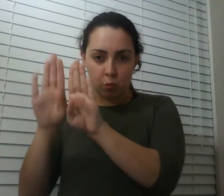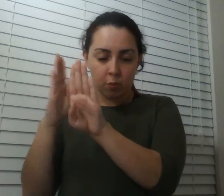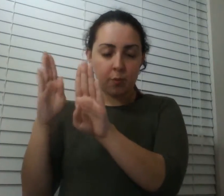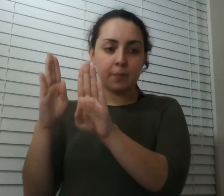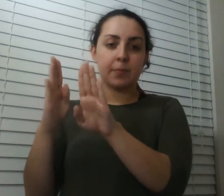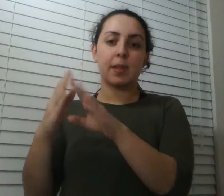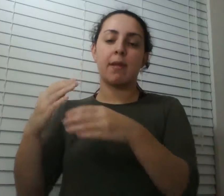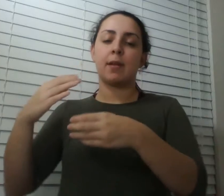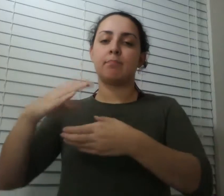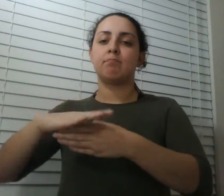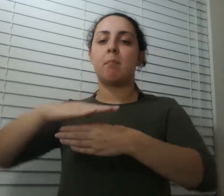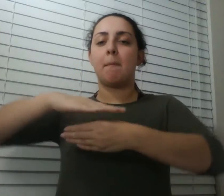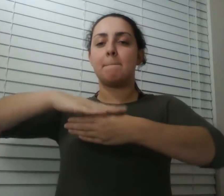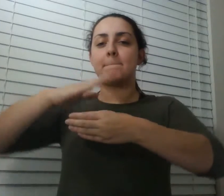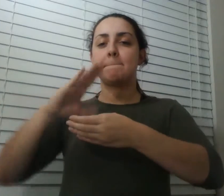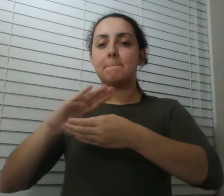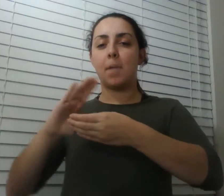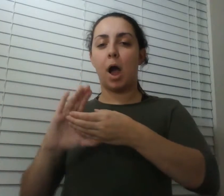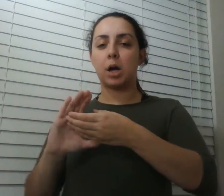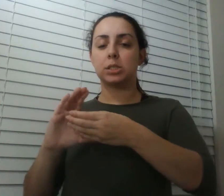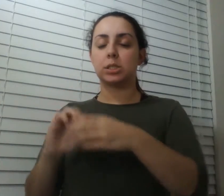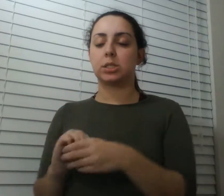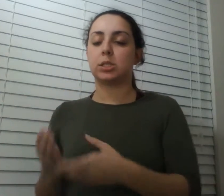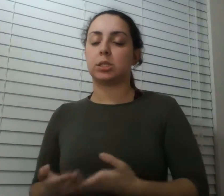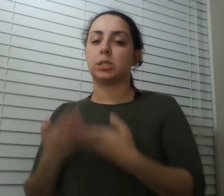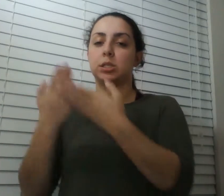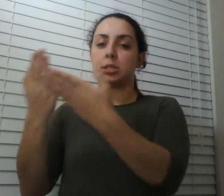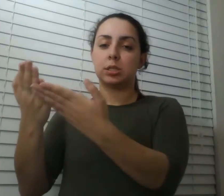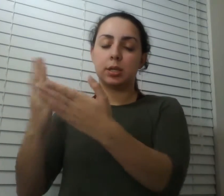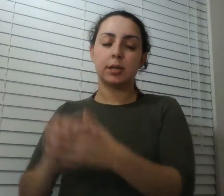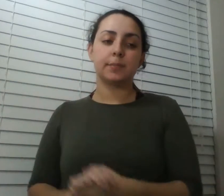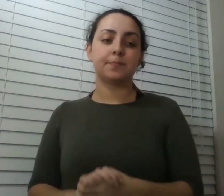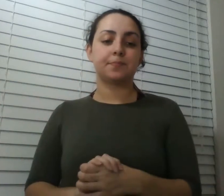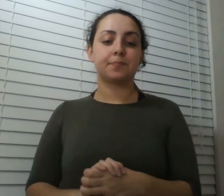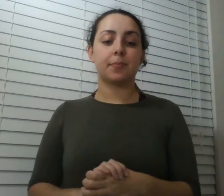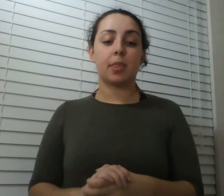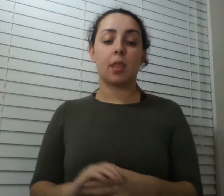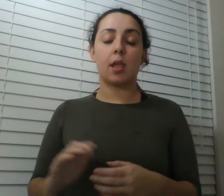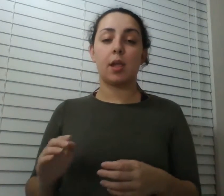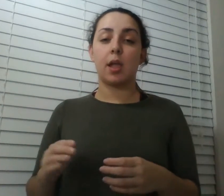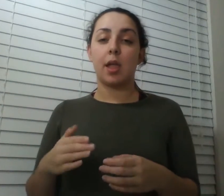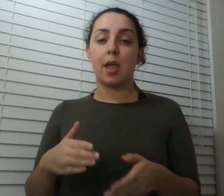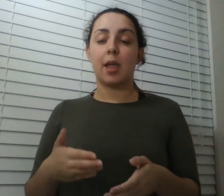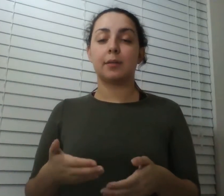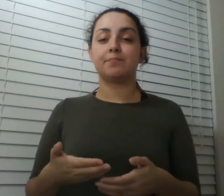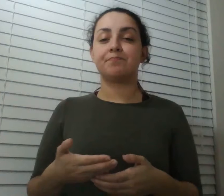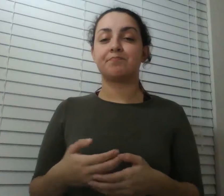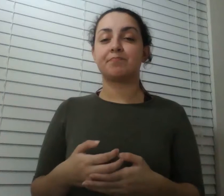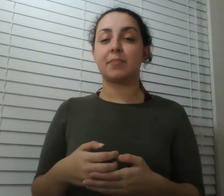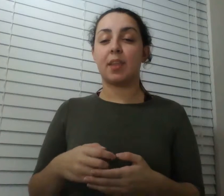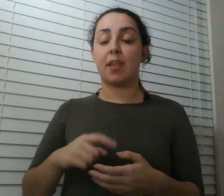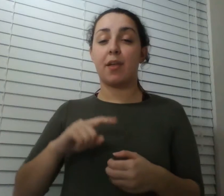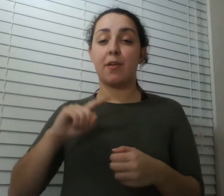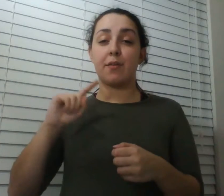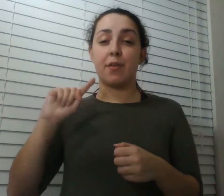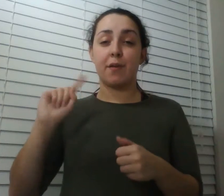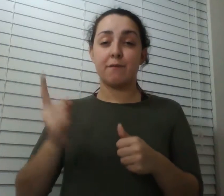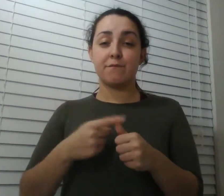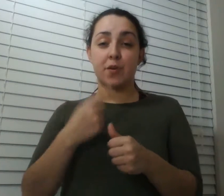cooking can be while enjoying specialty ingredients and exploring new flavors and cuisines get your first three blue apron meals free